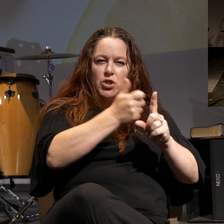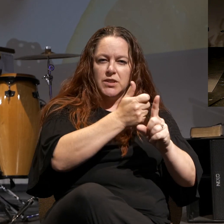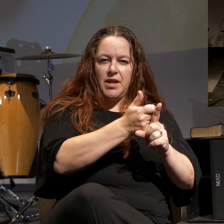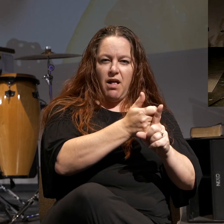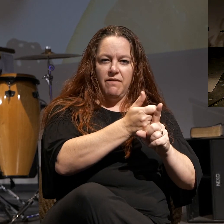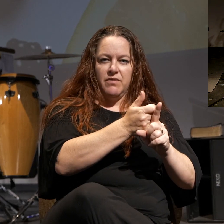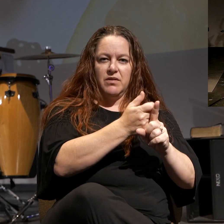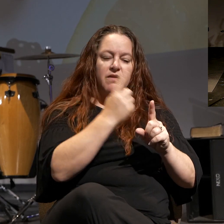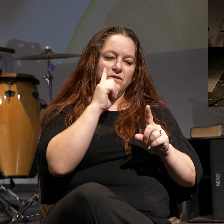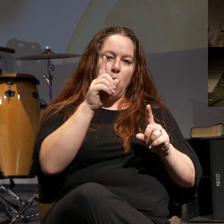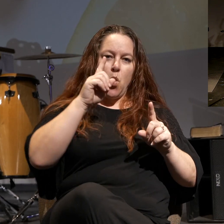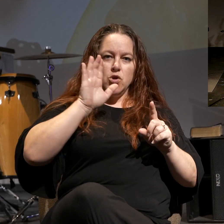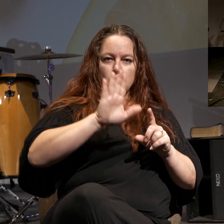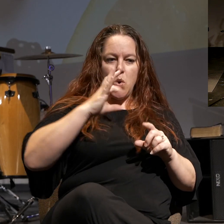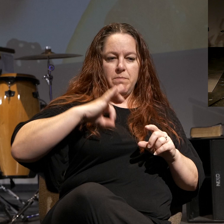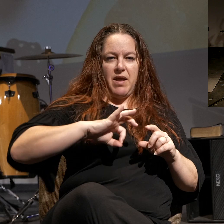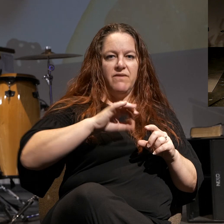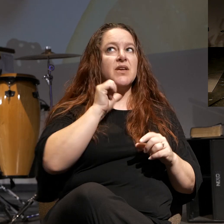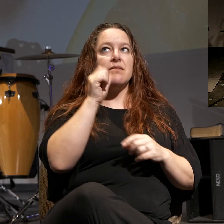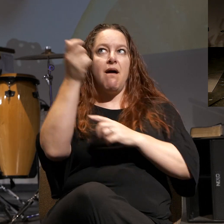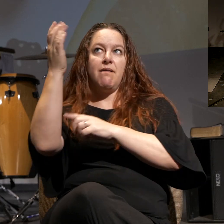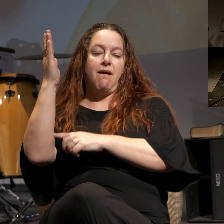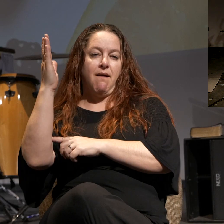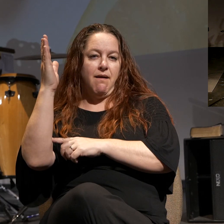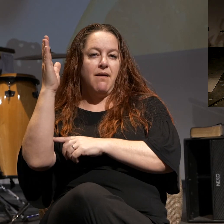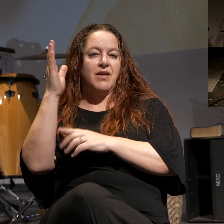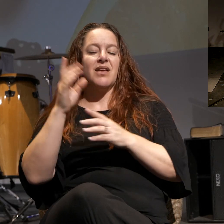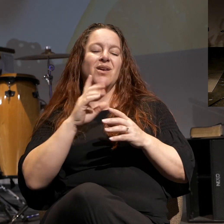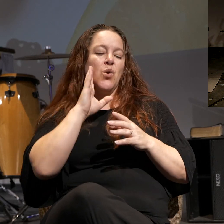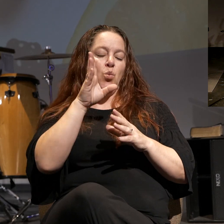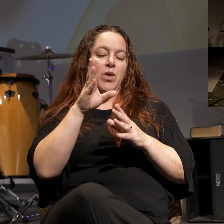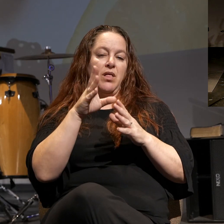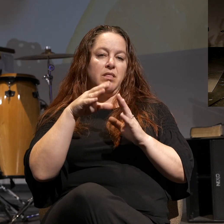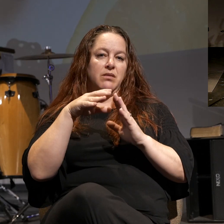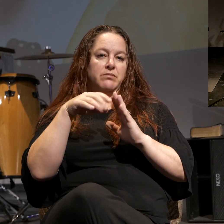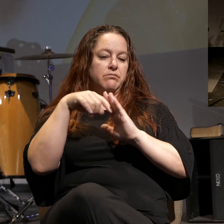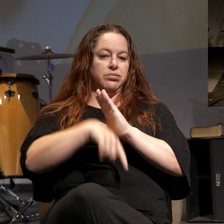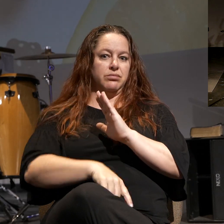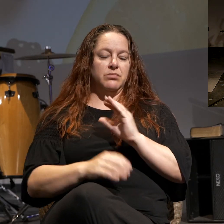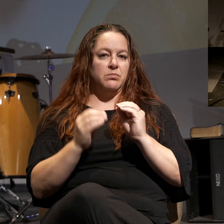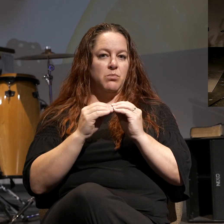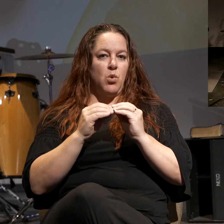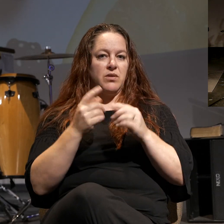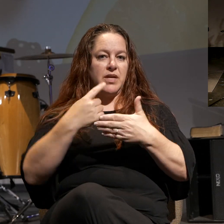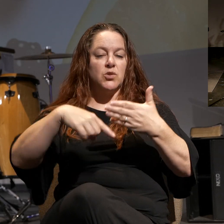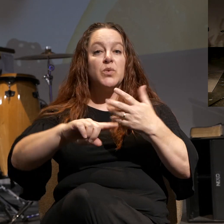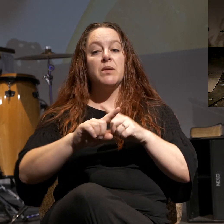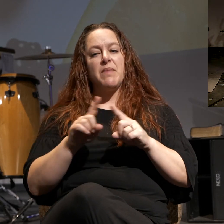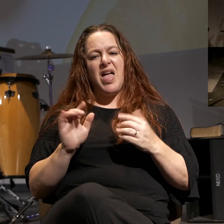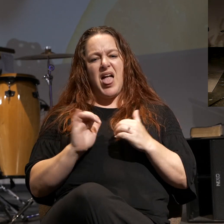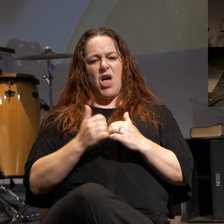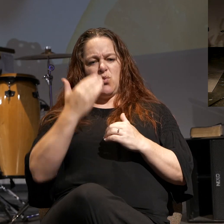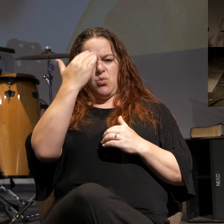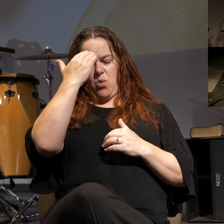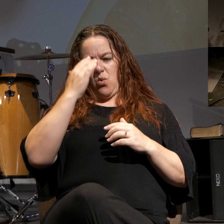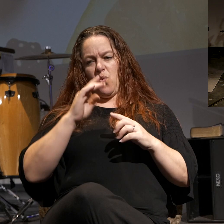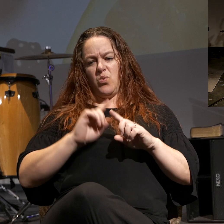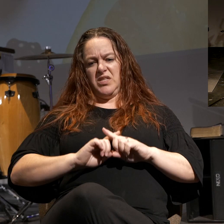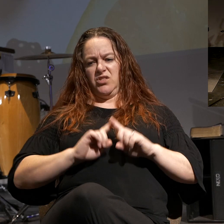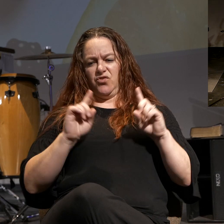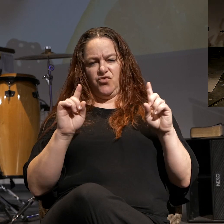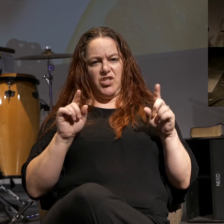self-centered reasons as opposed to God-centered reasons. We'll dive into that more next weekend. But how do you know the difference between